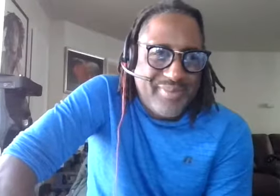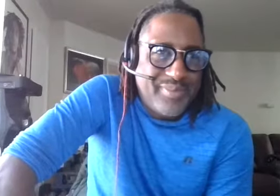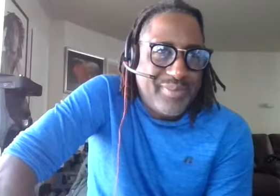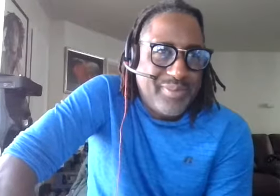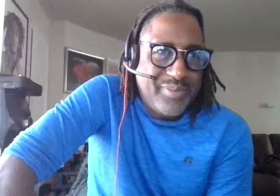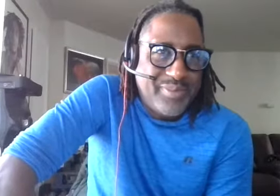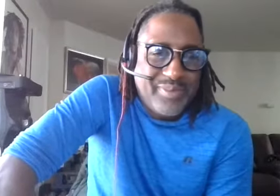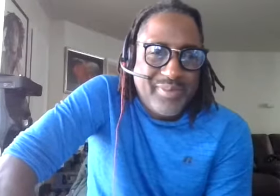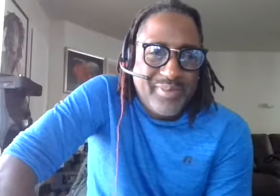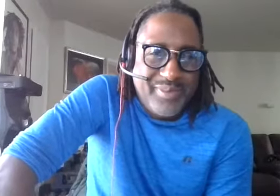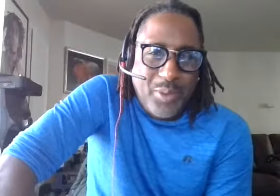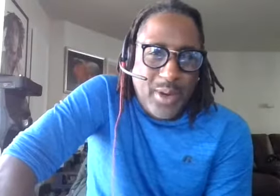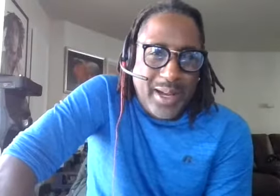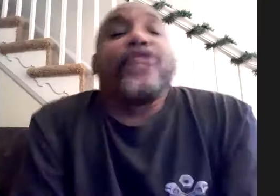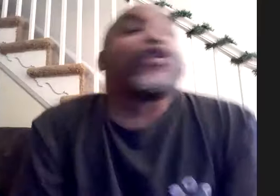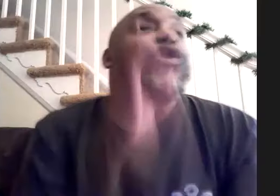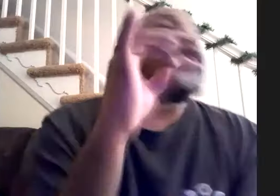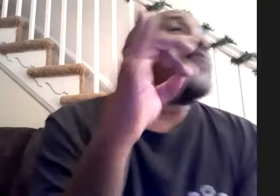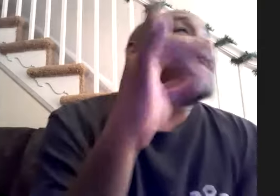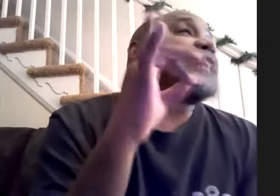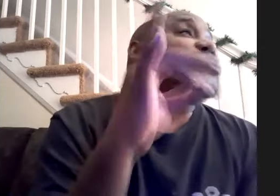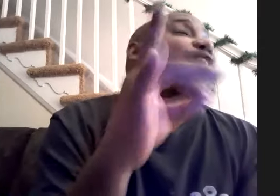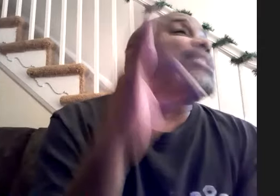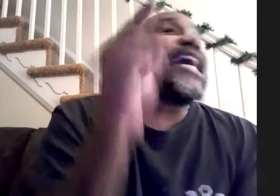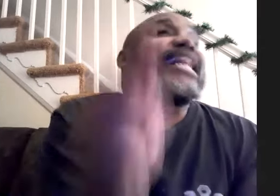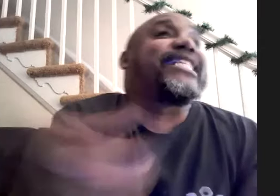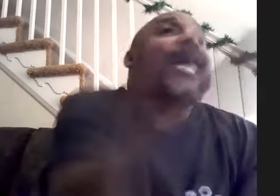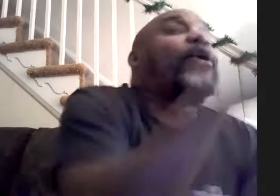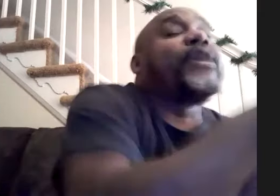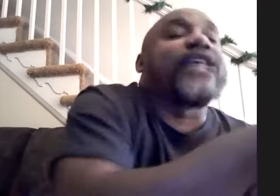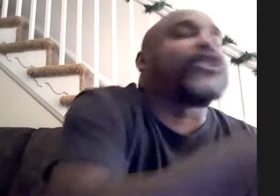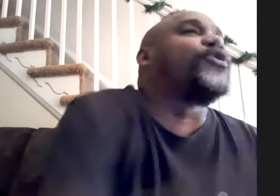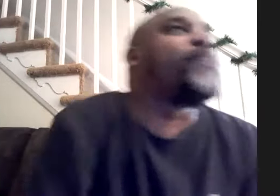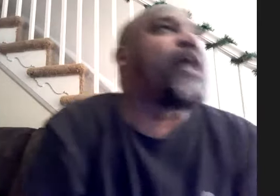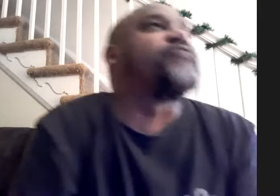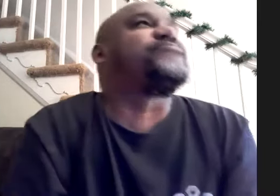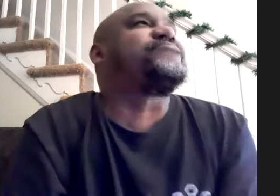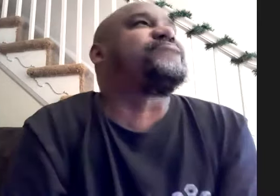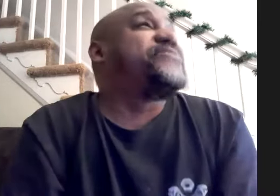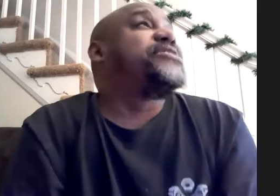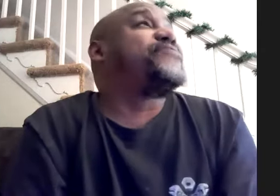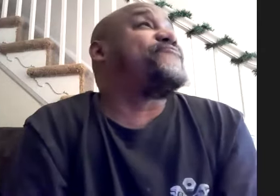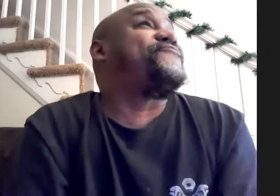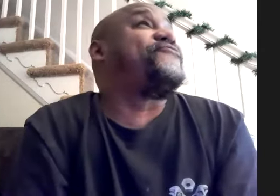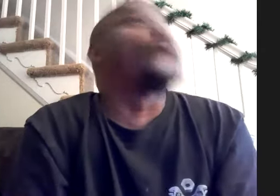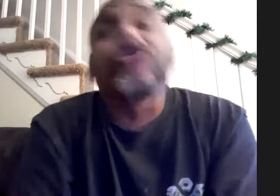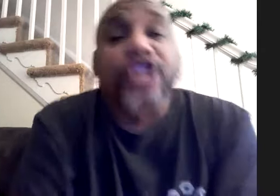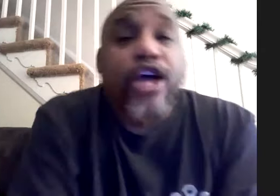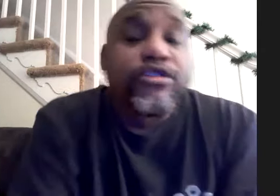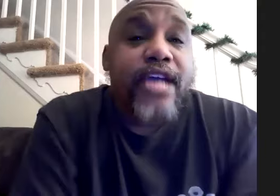made me late for a date and the cool part about that story is i got to tell him that story about four years ago at